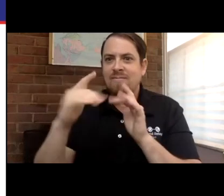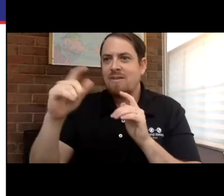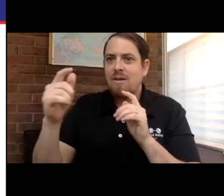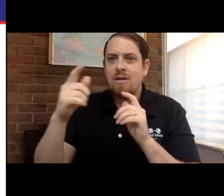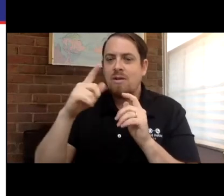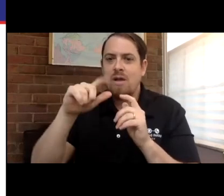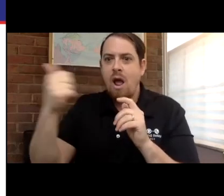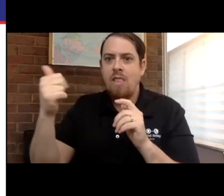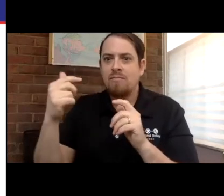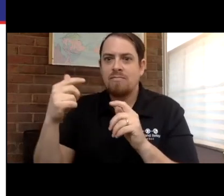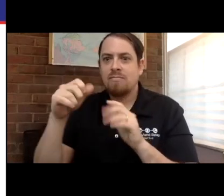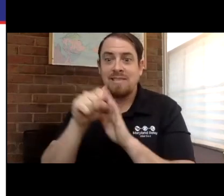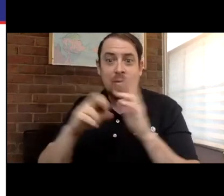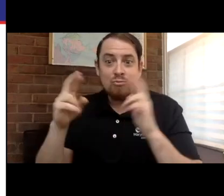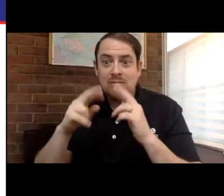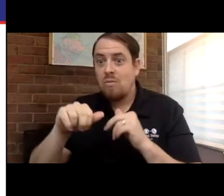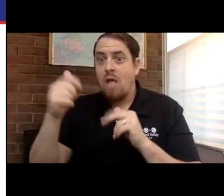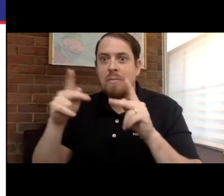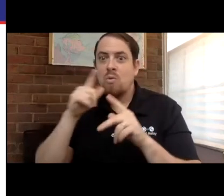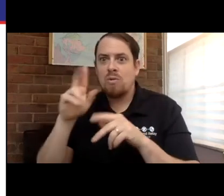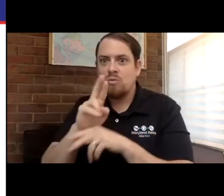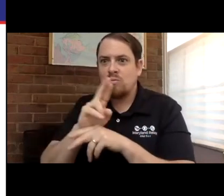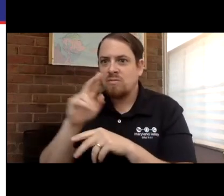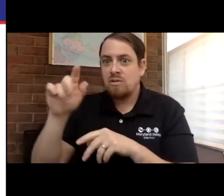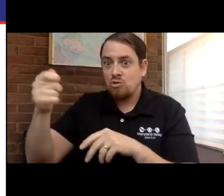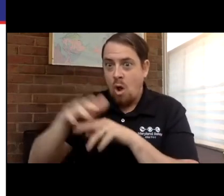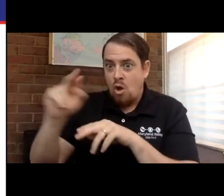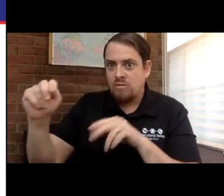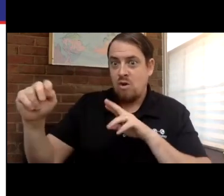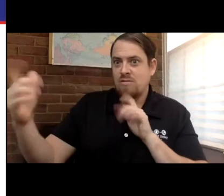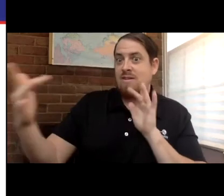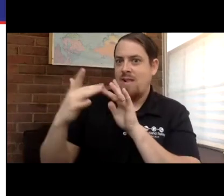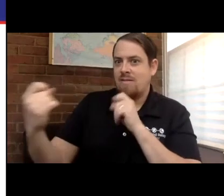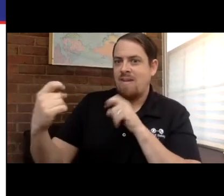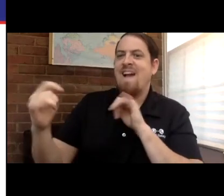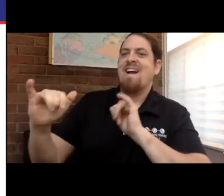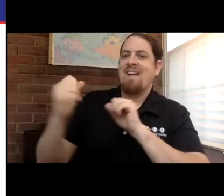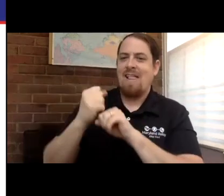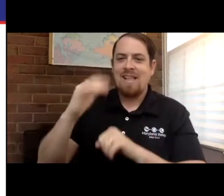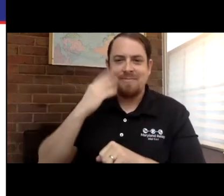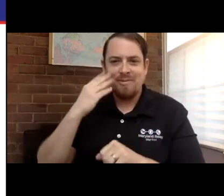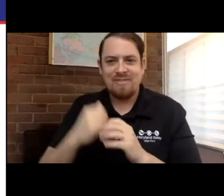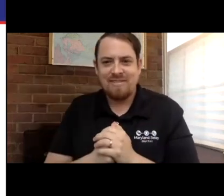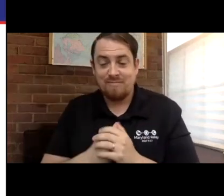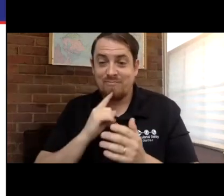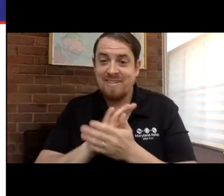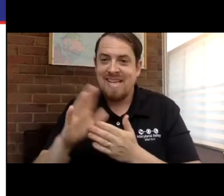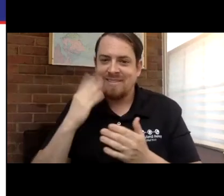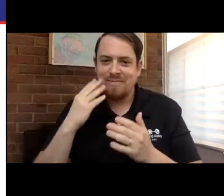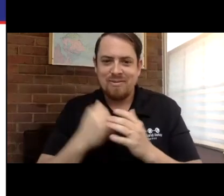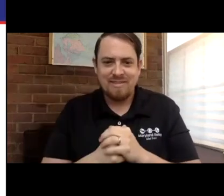then takes some practice and experience, but you will have the opportunity to reach out to maybe other state relay providers. If both of you have that